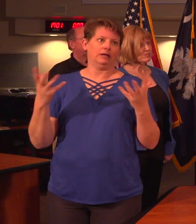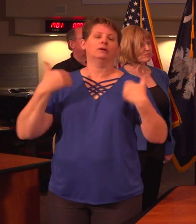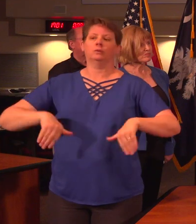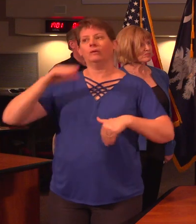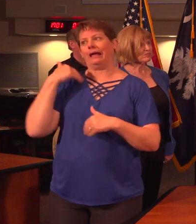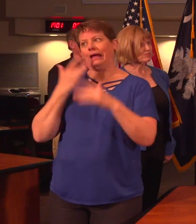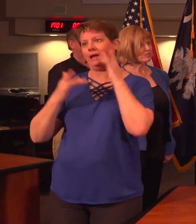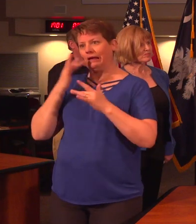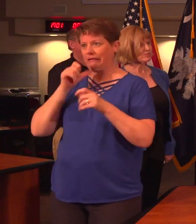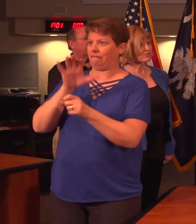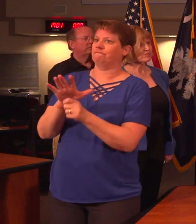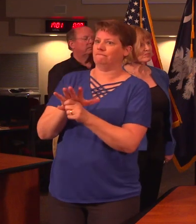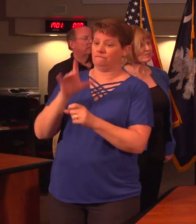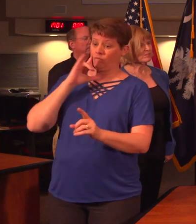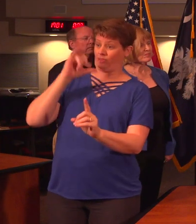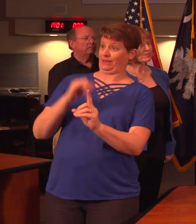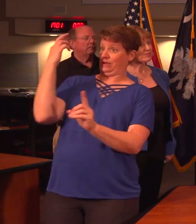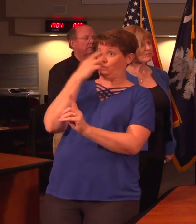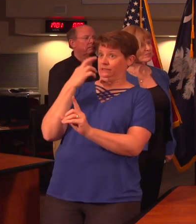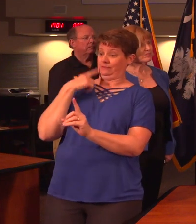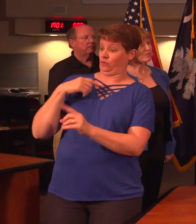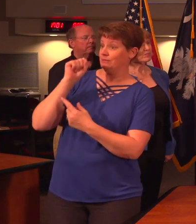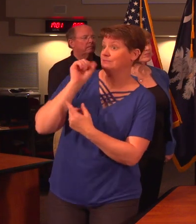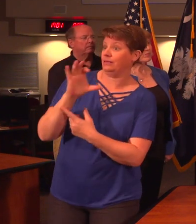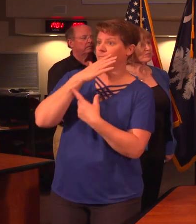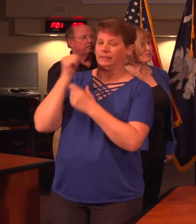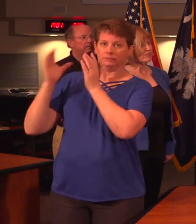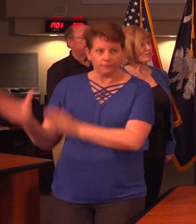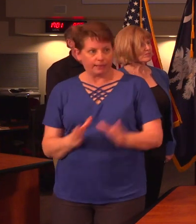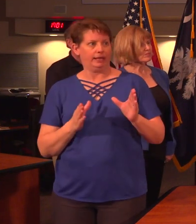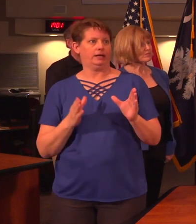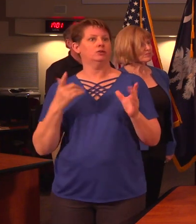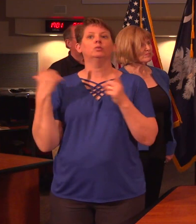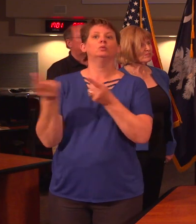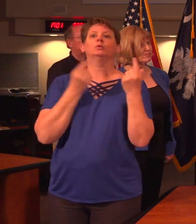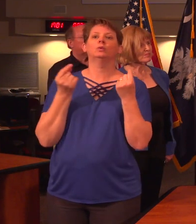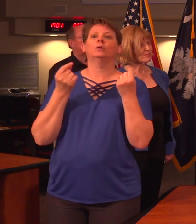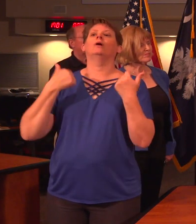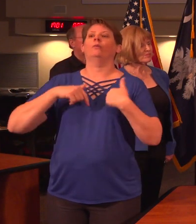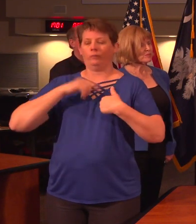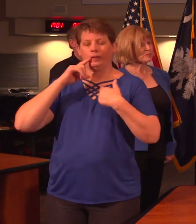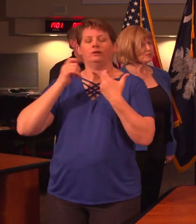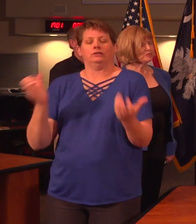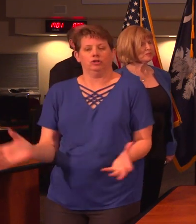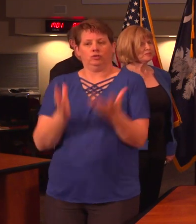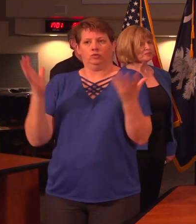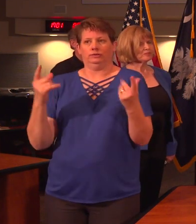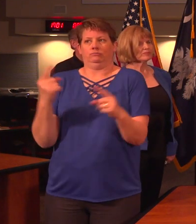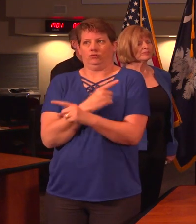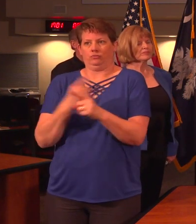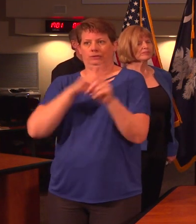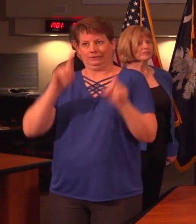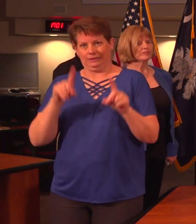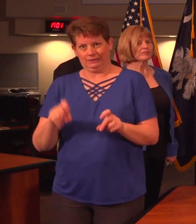shortages and for that reason so that South Carolina can best be prepared we are strongly advising the appropriateness of testing so that we don't get into